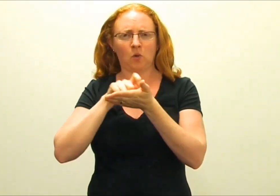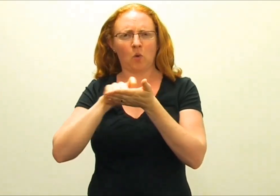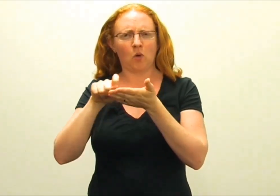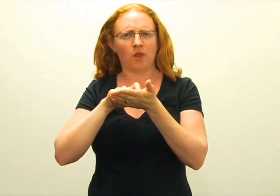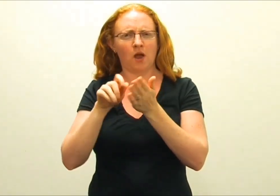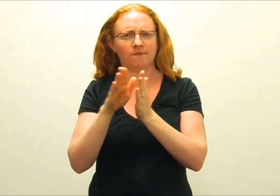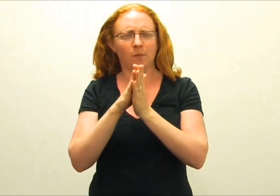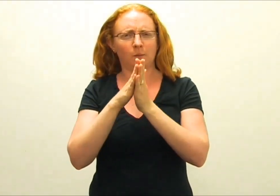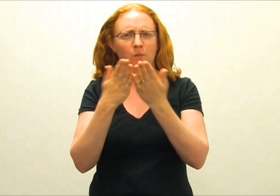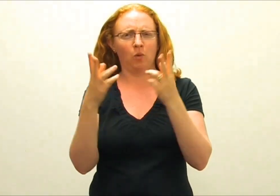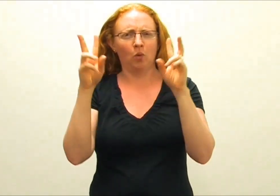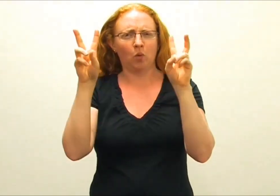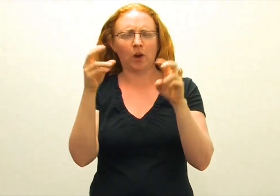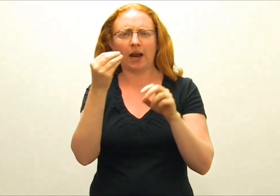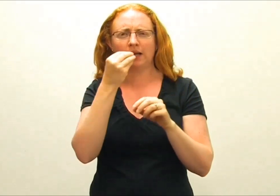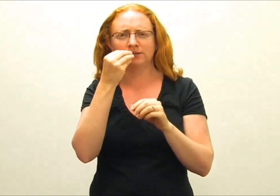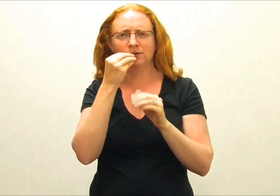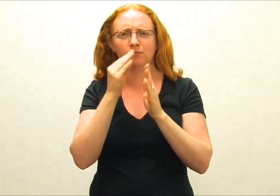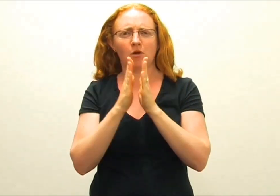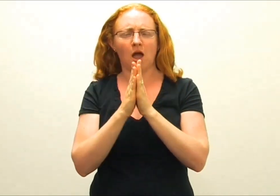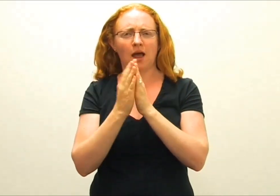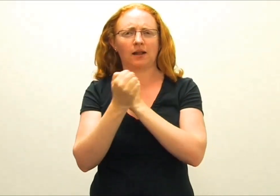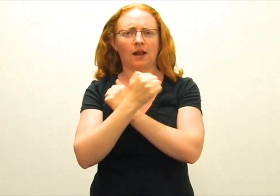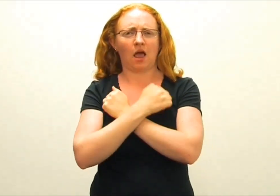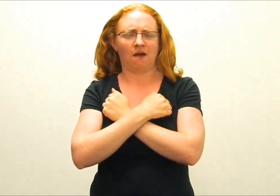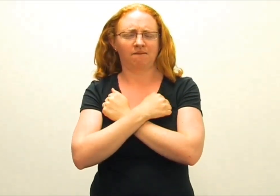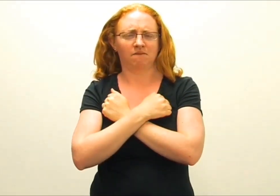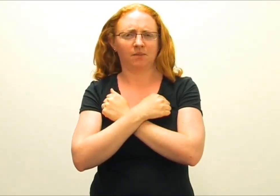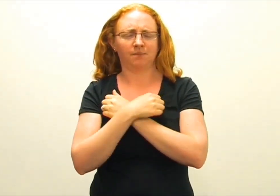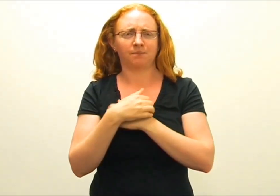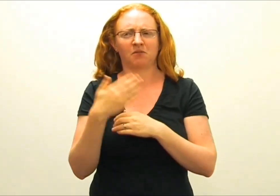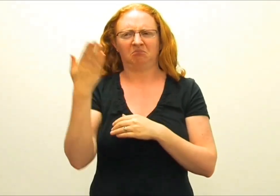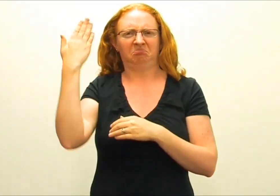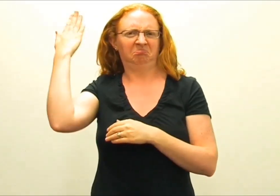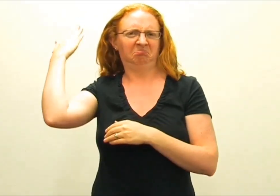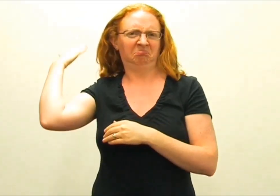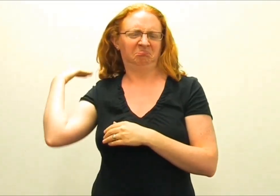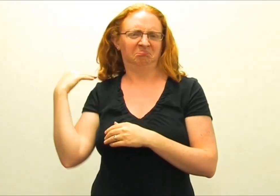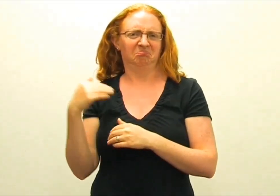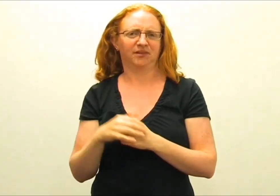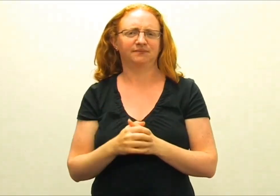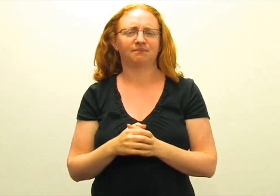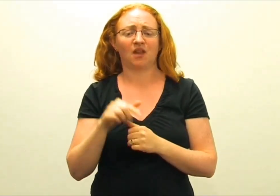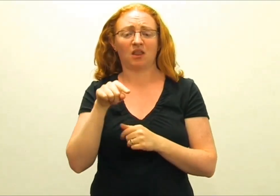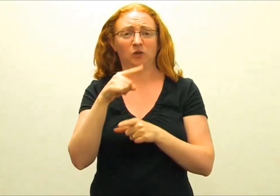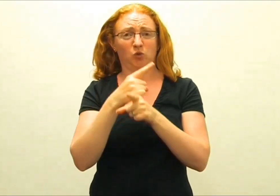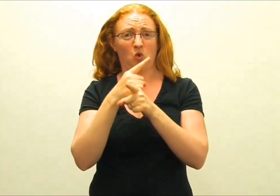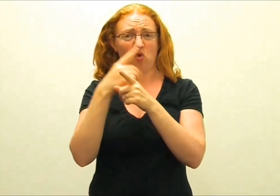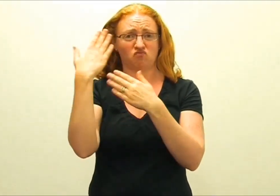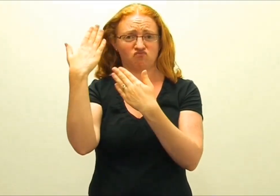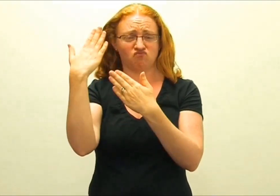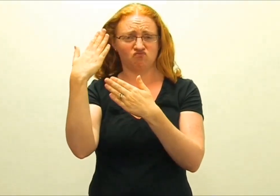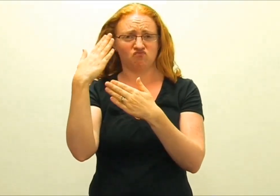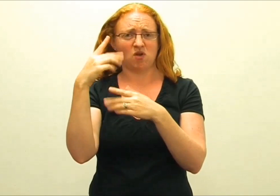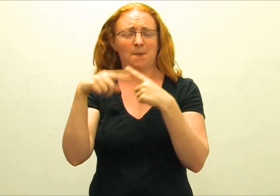And she's an author of a book called Eat, Pray, Love. It's from a little while ago. She'll be talking about